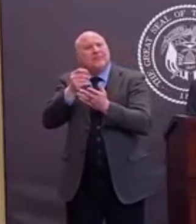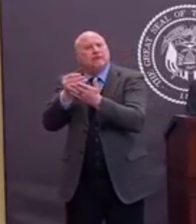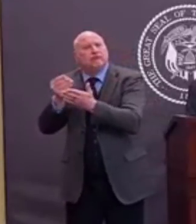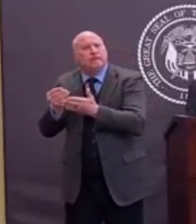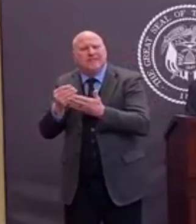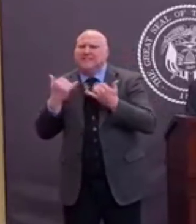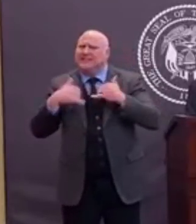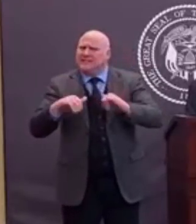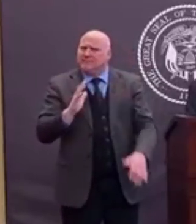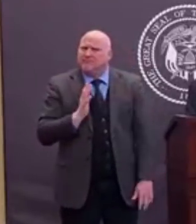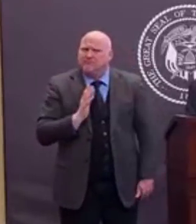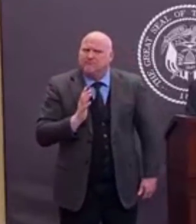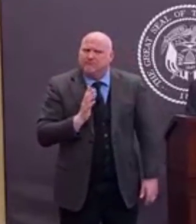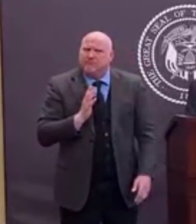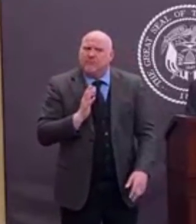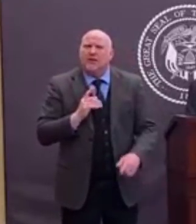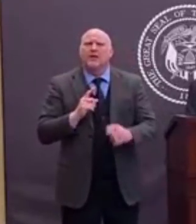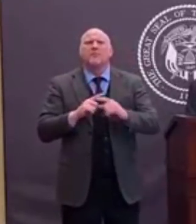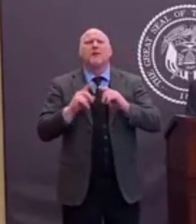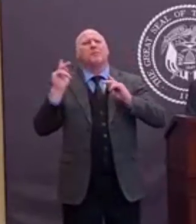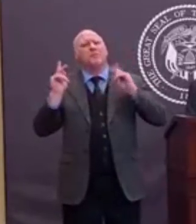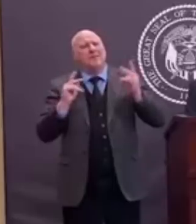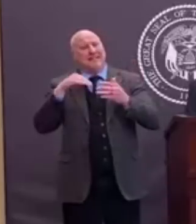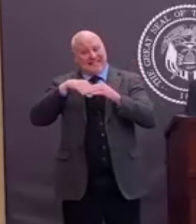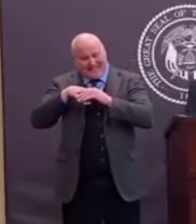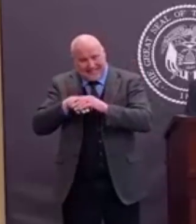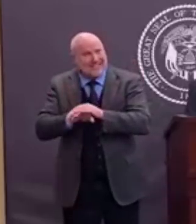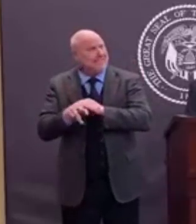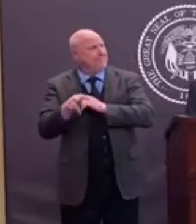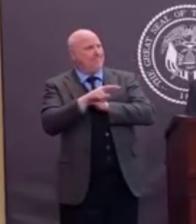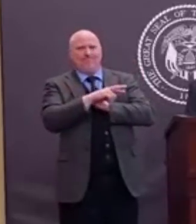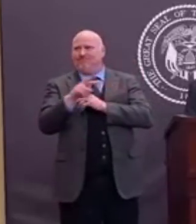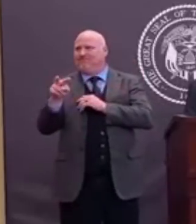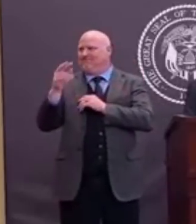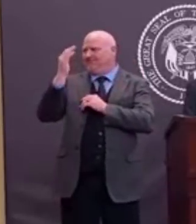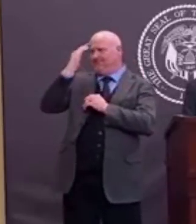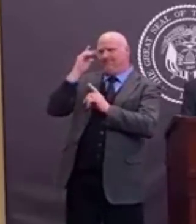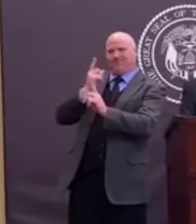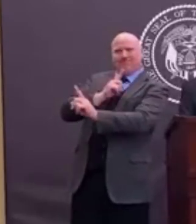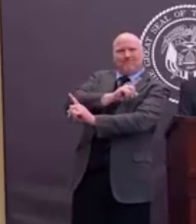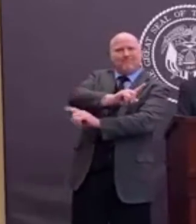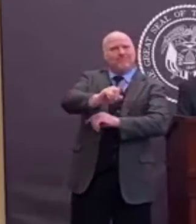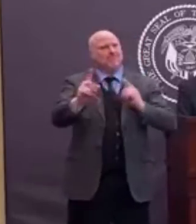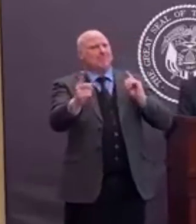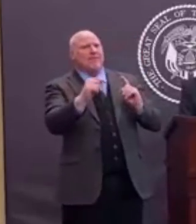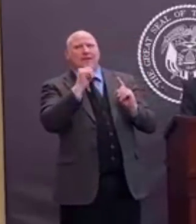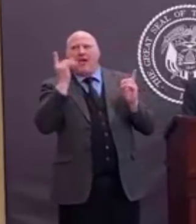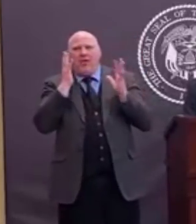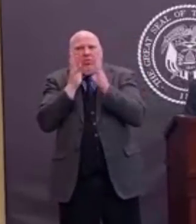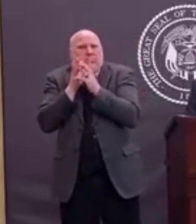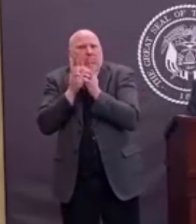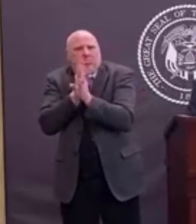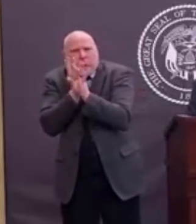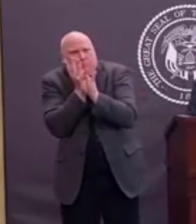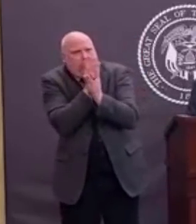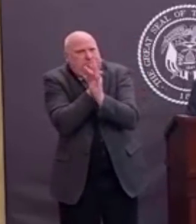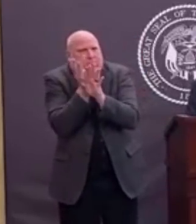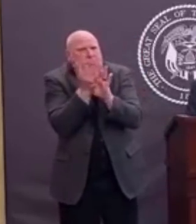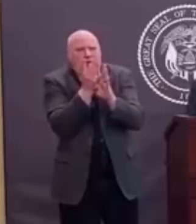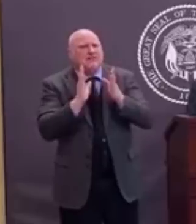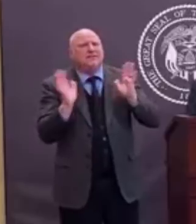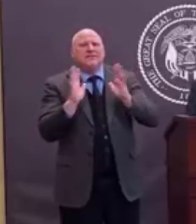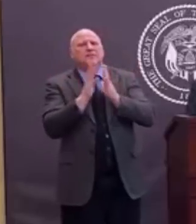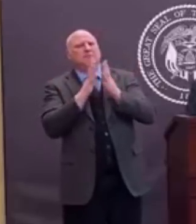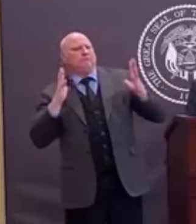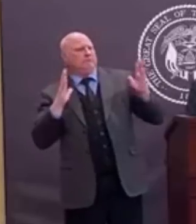hope people would try to minimize their access to those points by planning in advance. For the